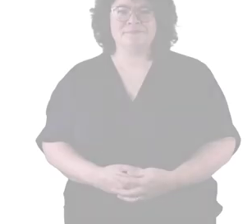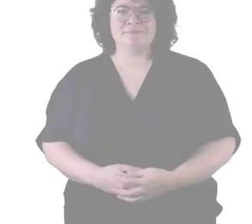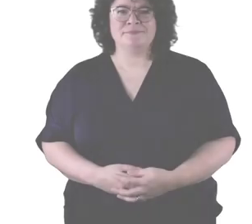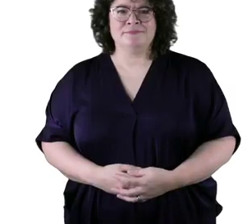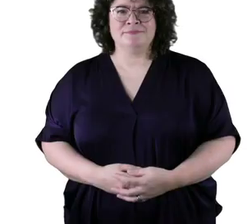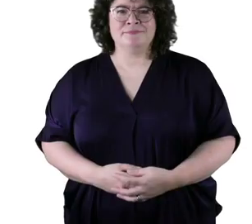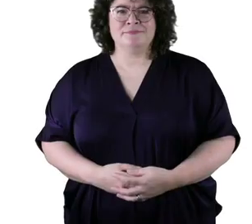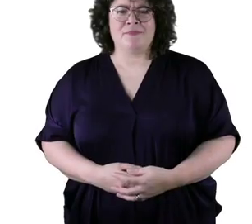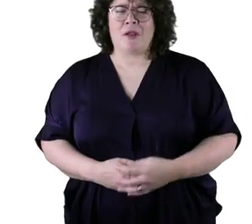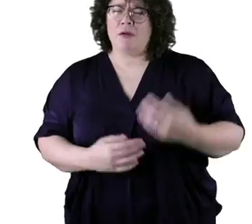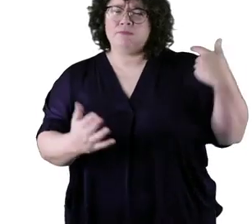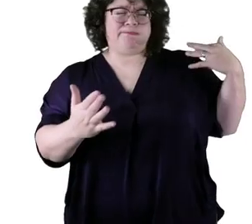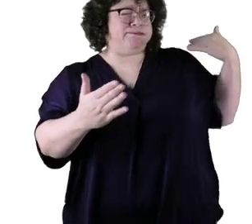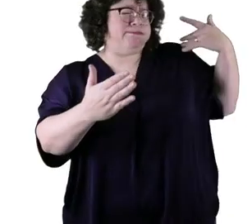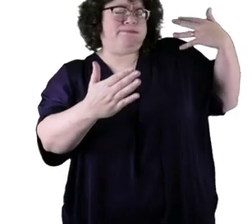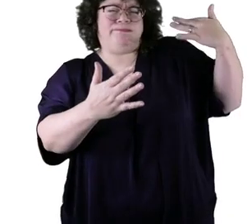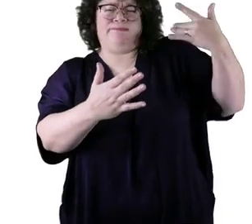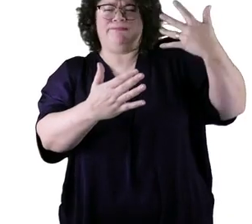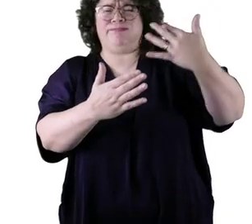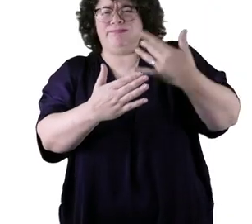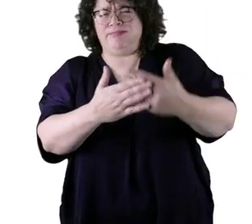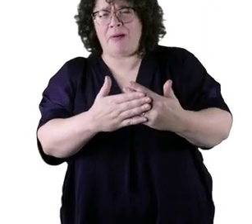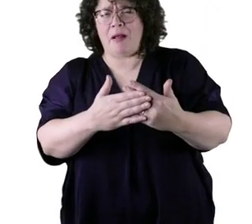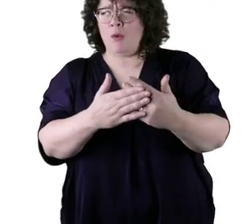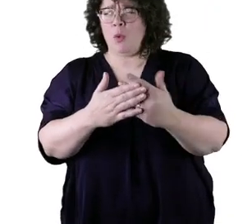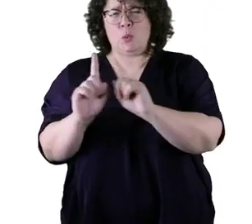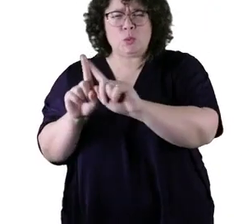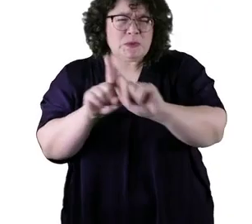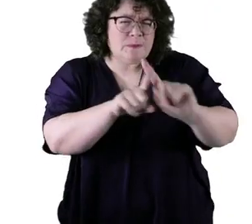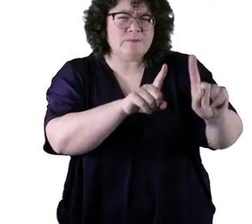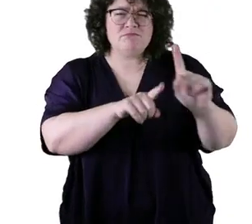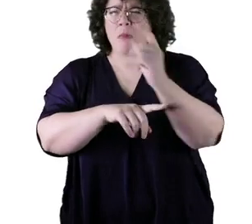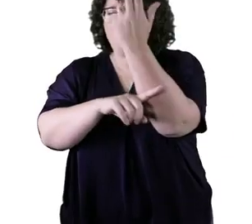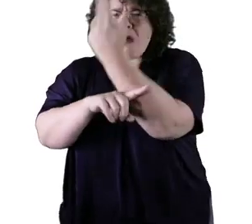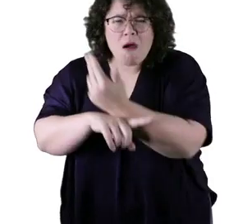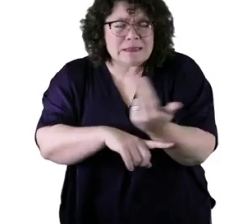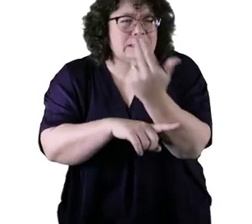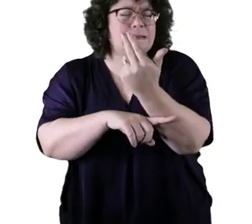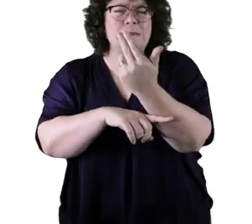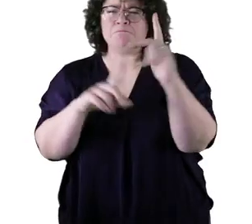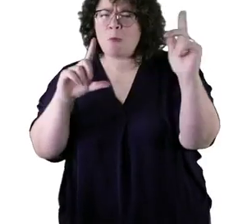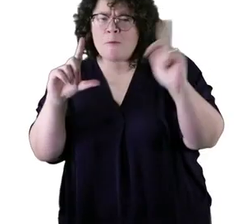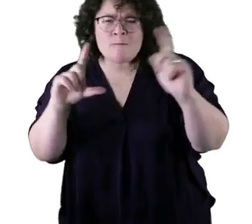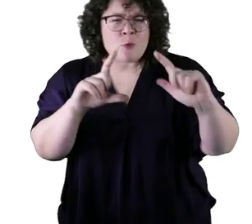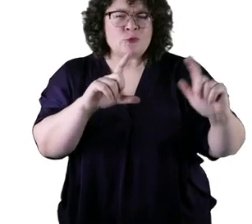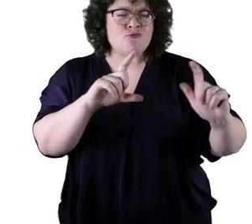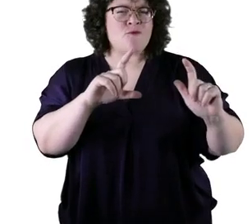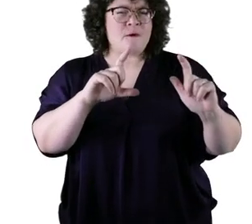Views of Conway Over the centuries, artists and photographers have interpreted the